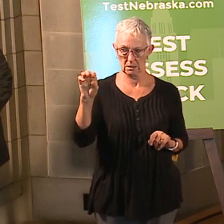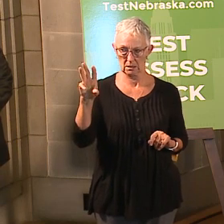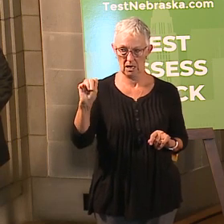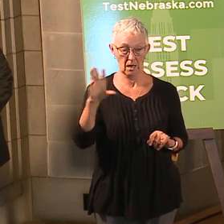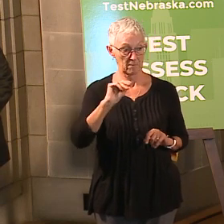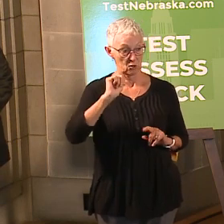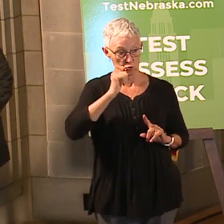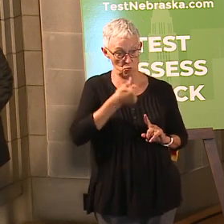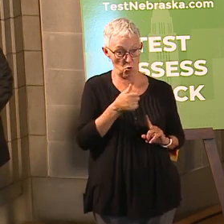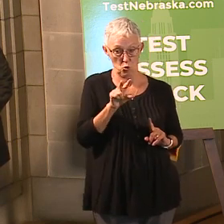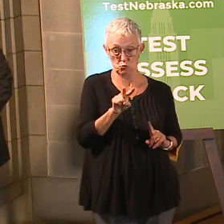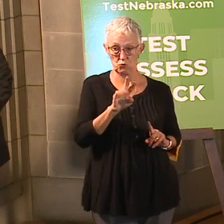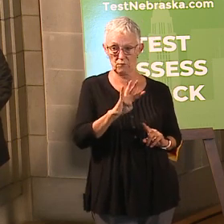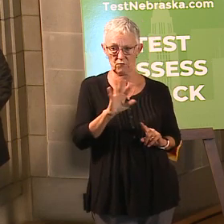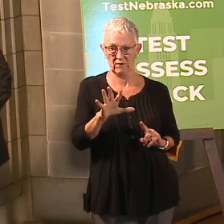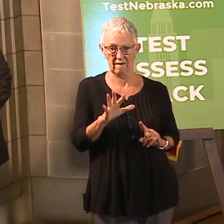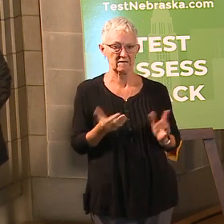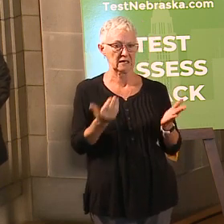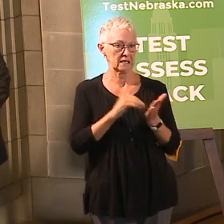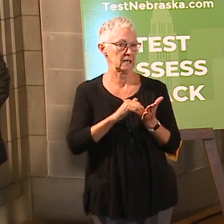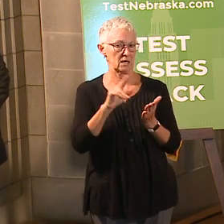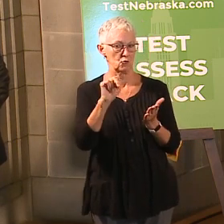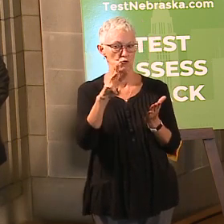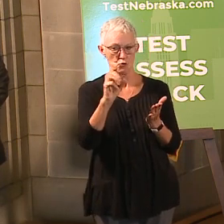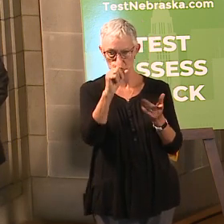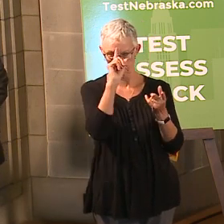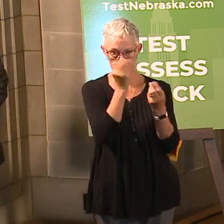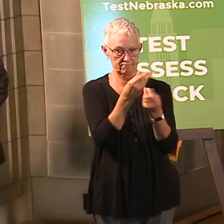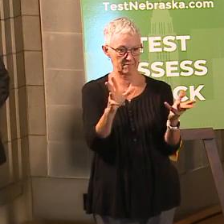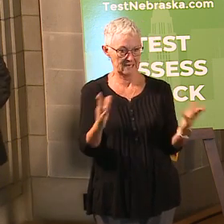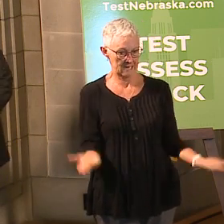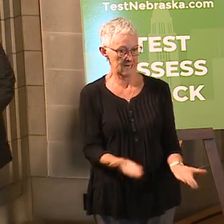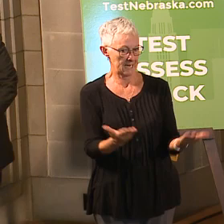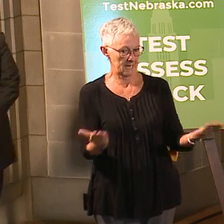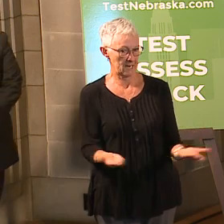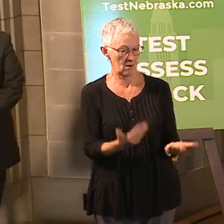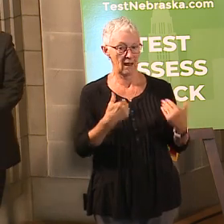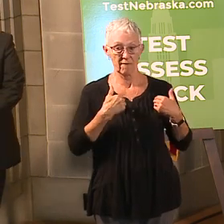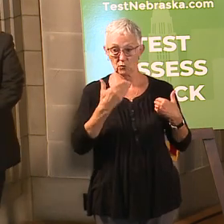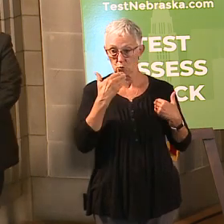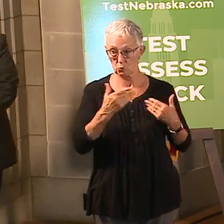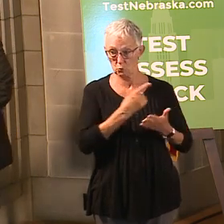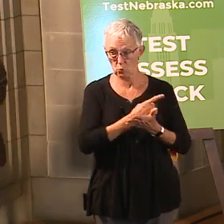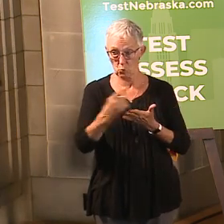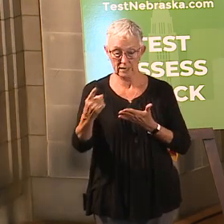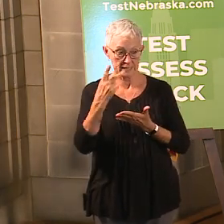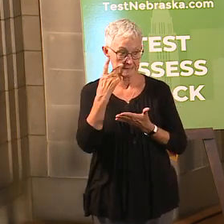back here in this room. Thank you all very much and have a great week. We'll see you tomorrow. tomorrow. Thank you.